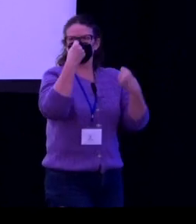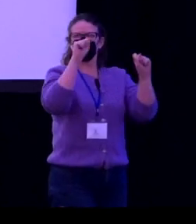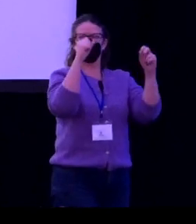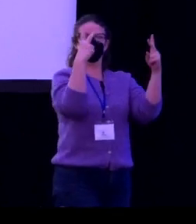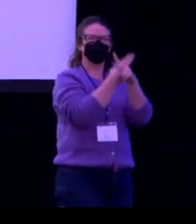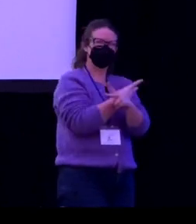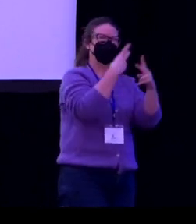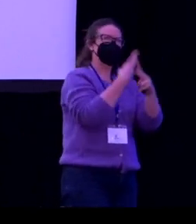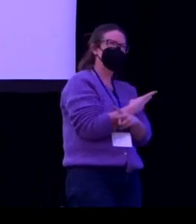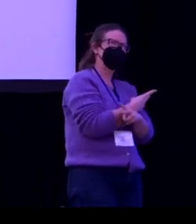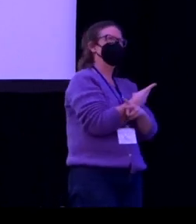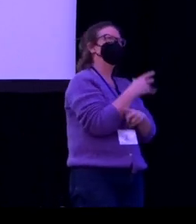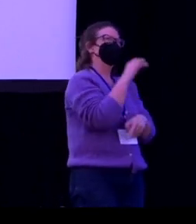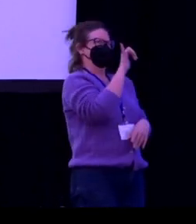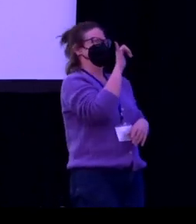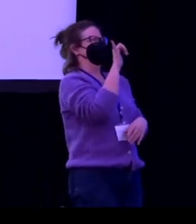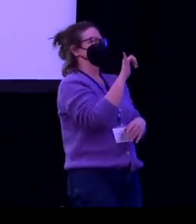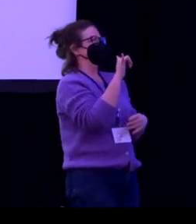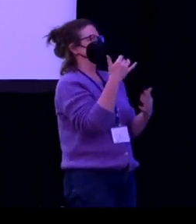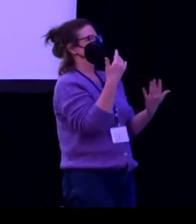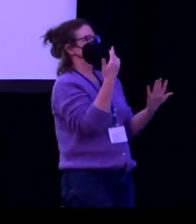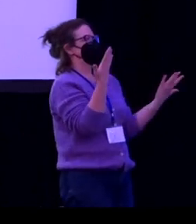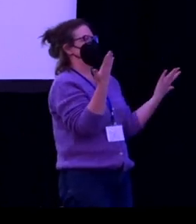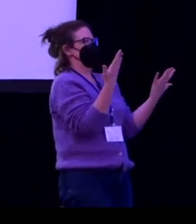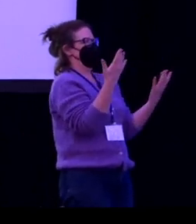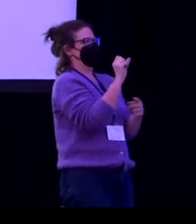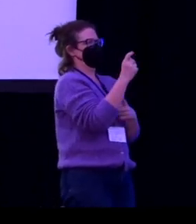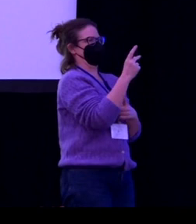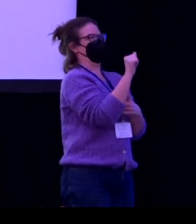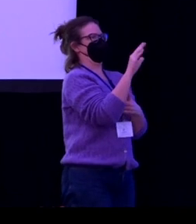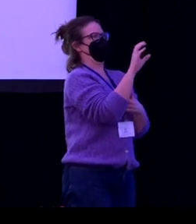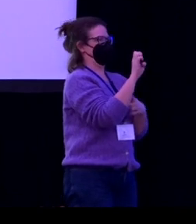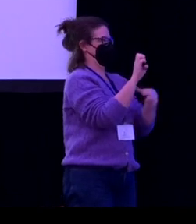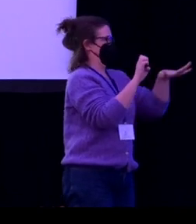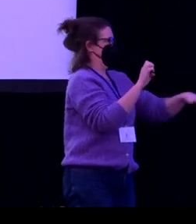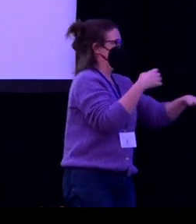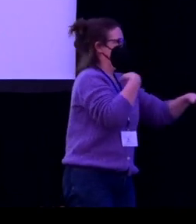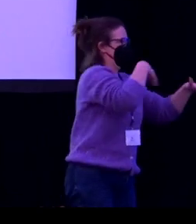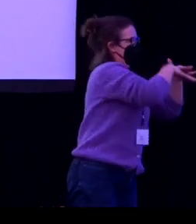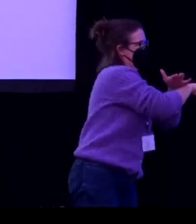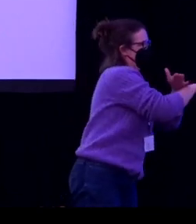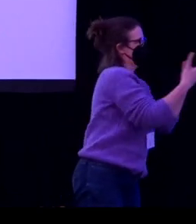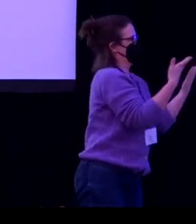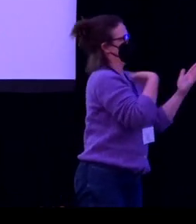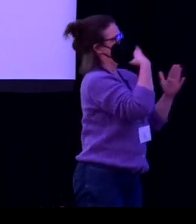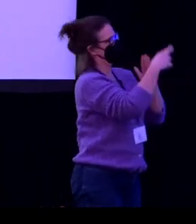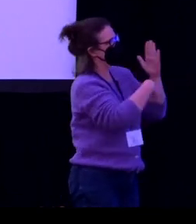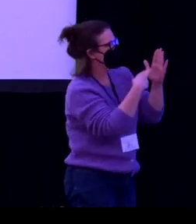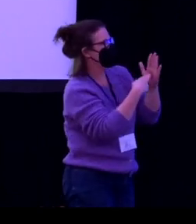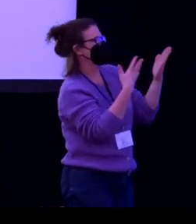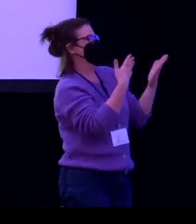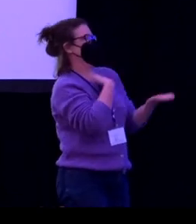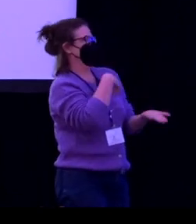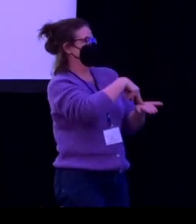are pluralizing space. So that we think in a more detailed way about what